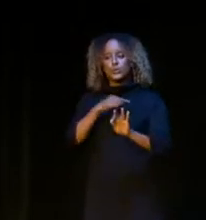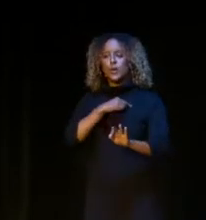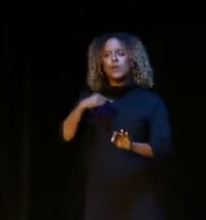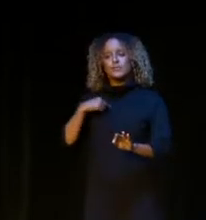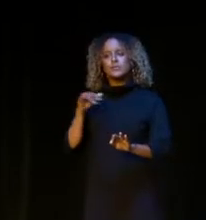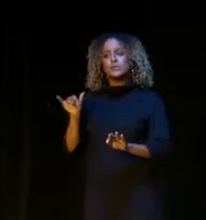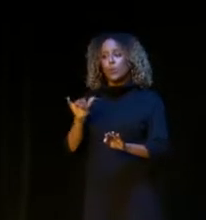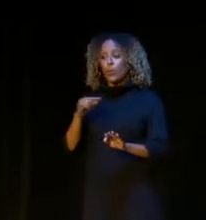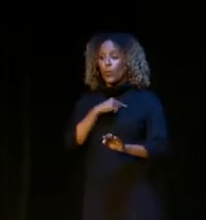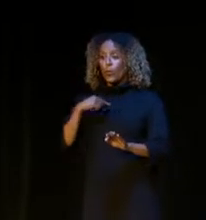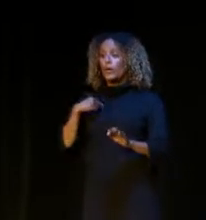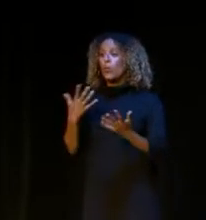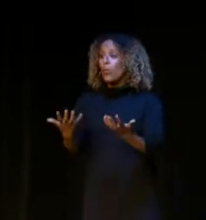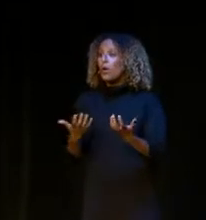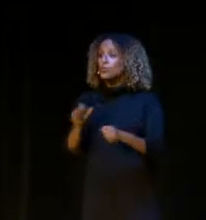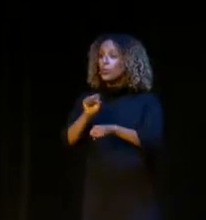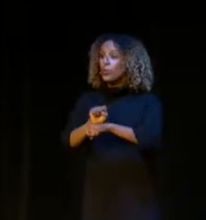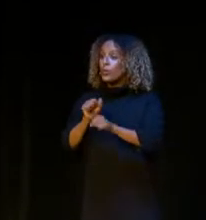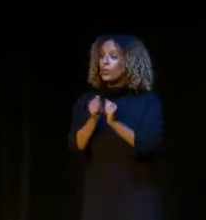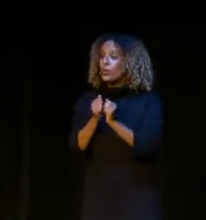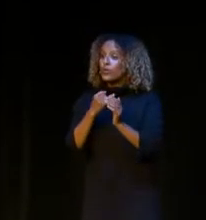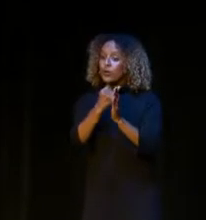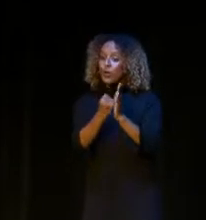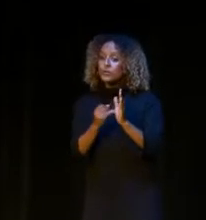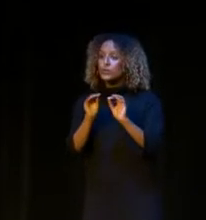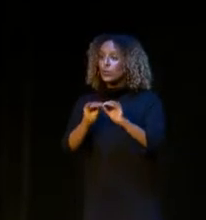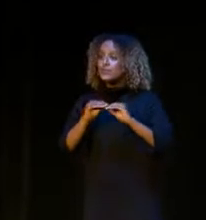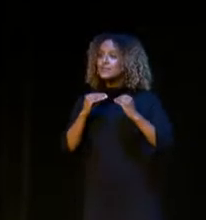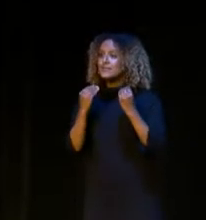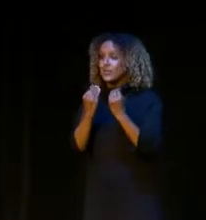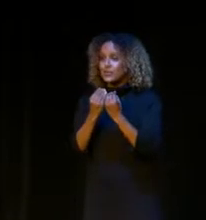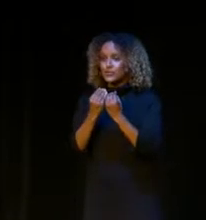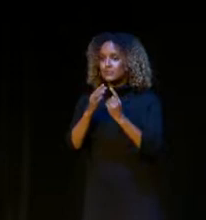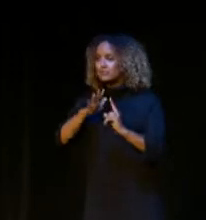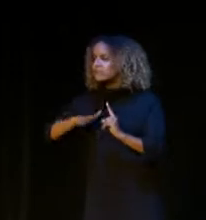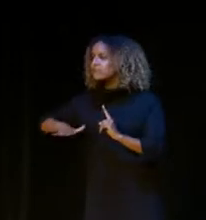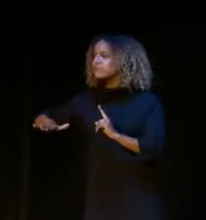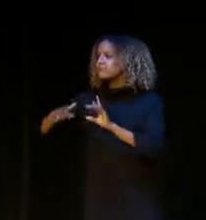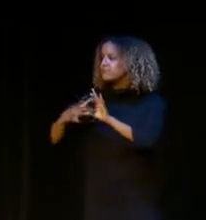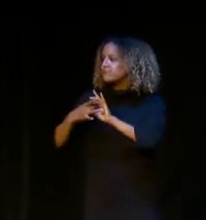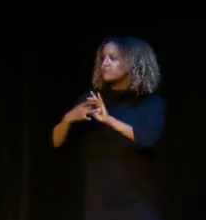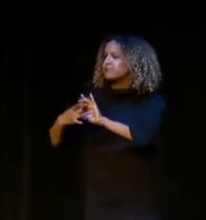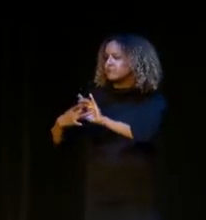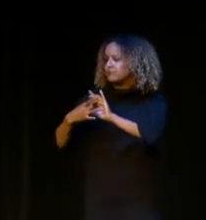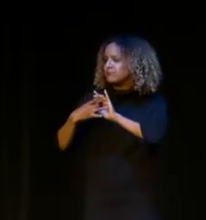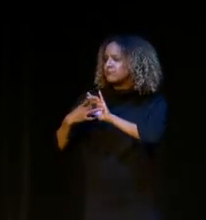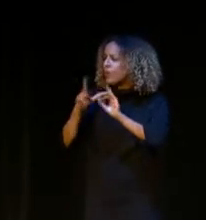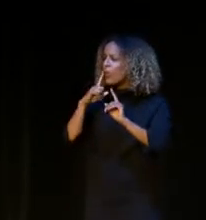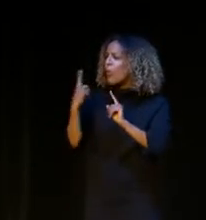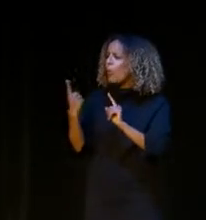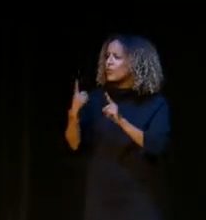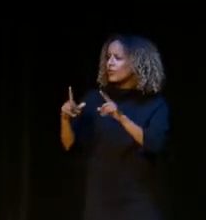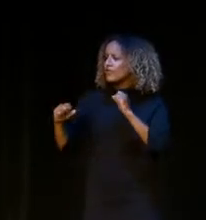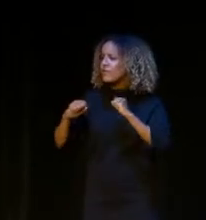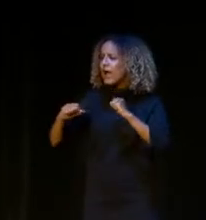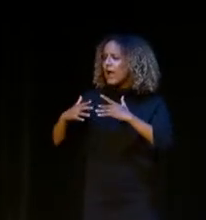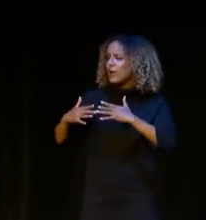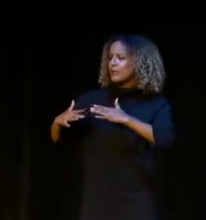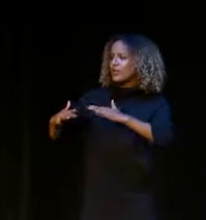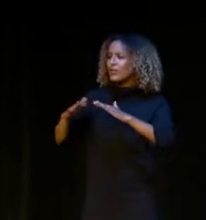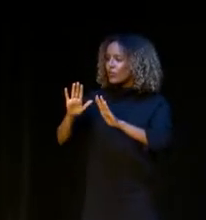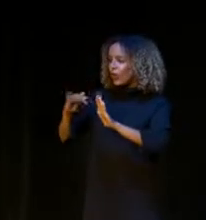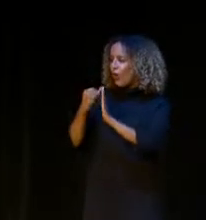well. And we want to work with our arts organizations. So they are not only vibrant from an